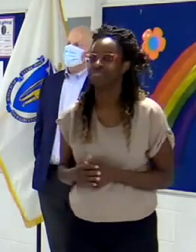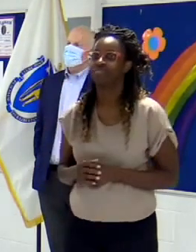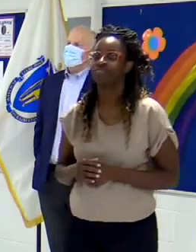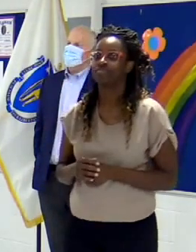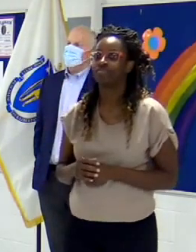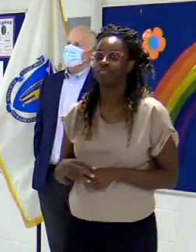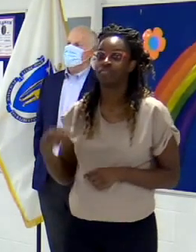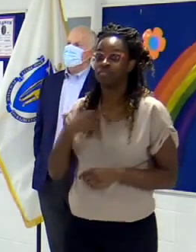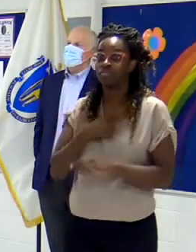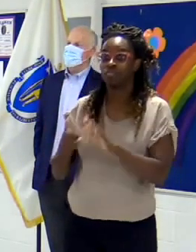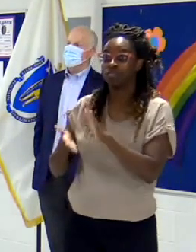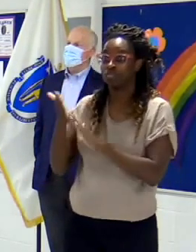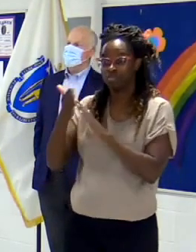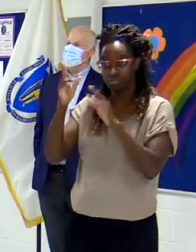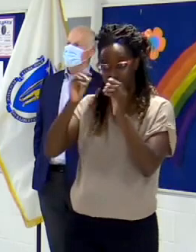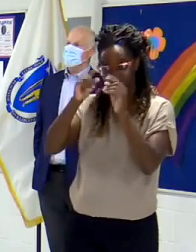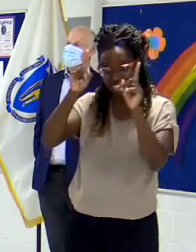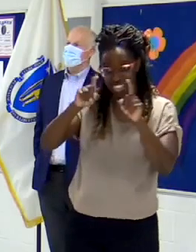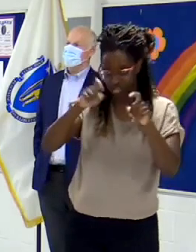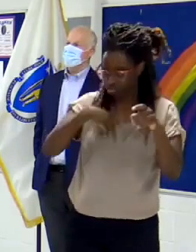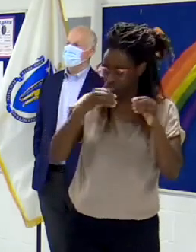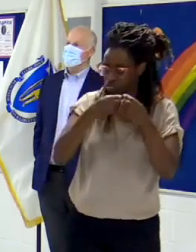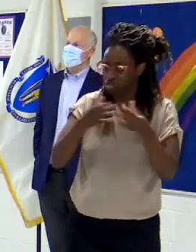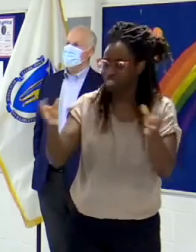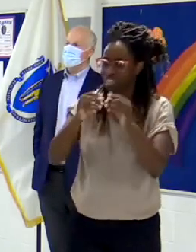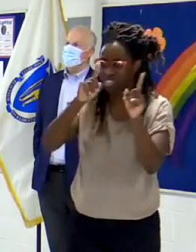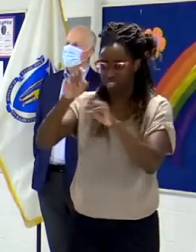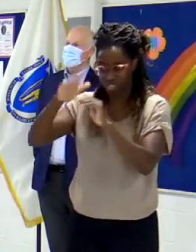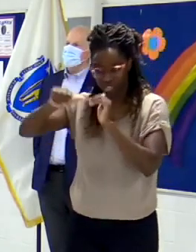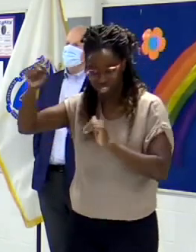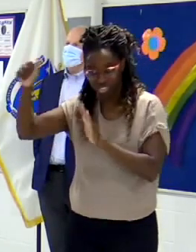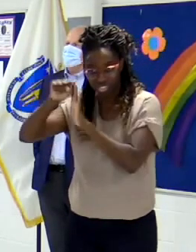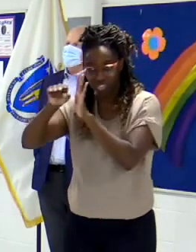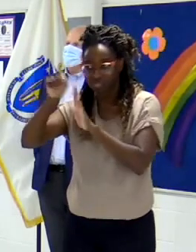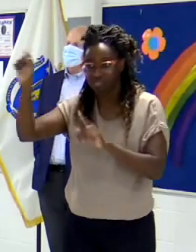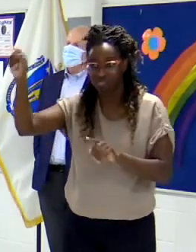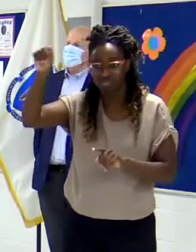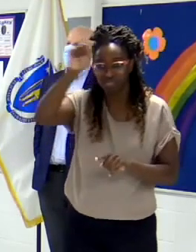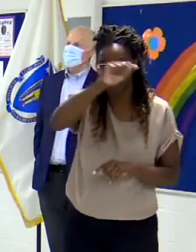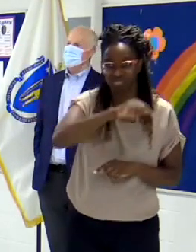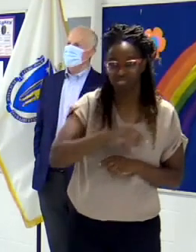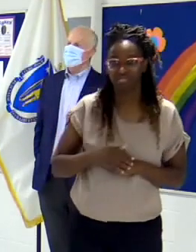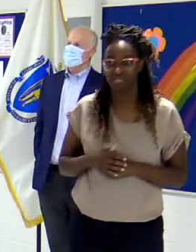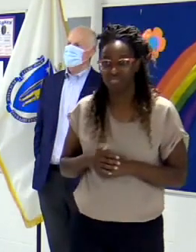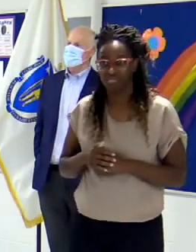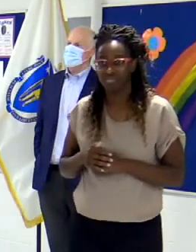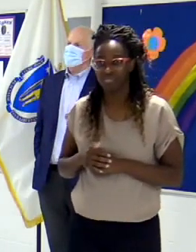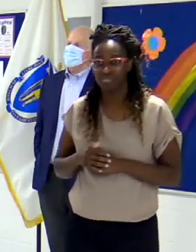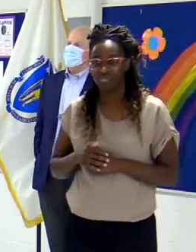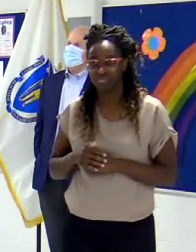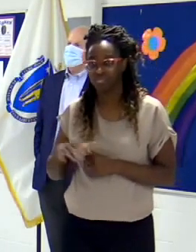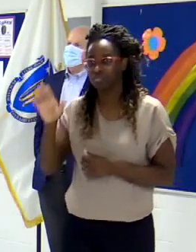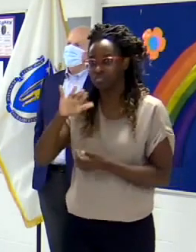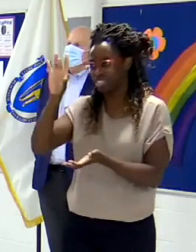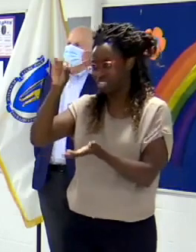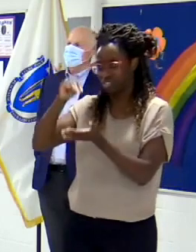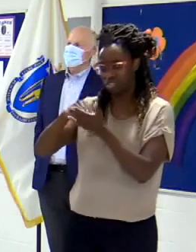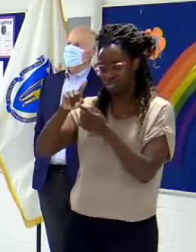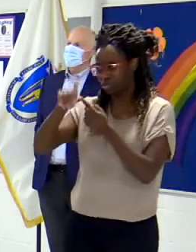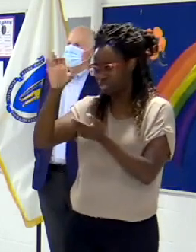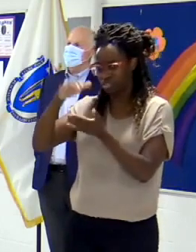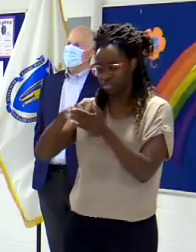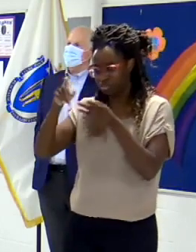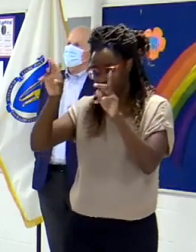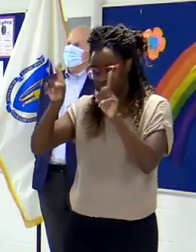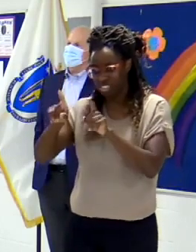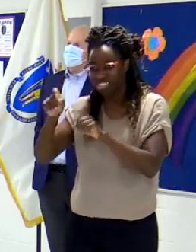States. Um, we're doing somewhere between 80,000 and 100,000 tests a day. We were doing two or three thousand tests back in March. Um,